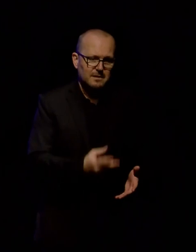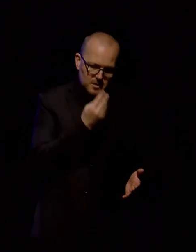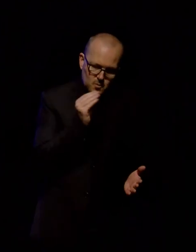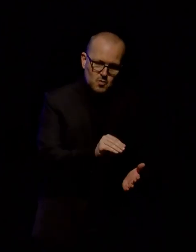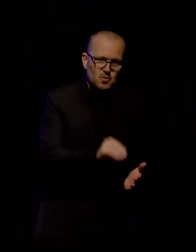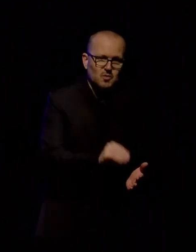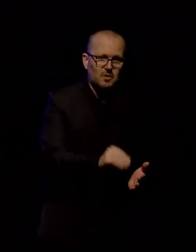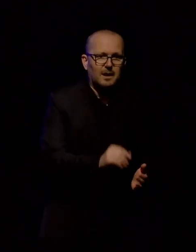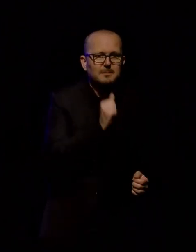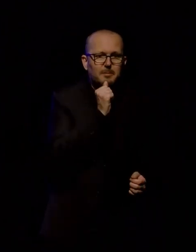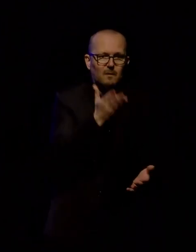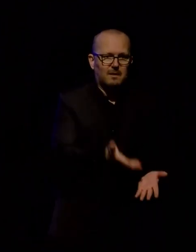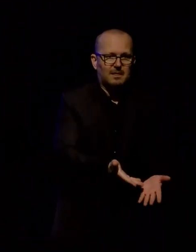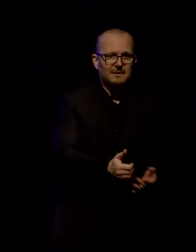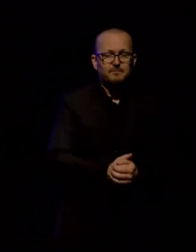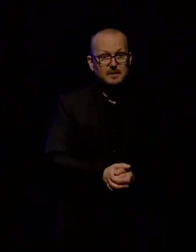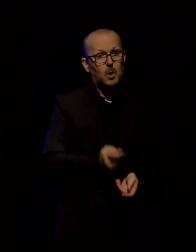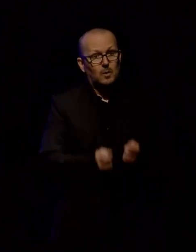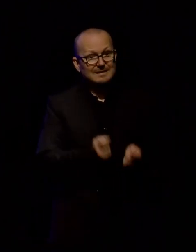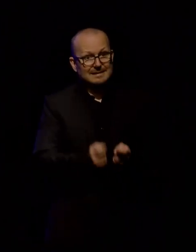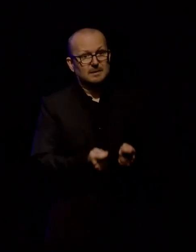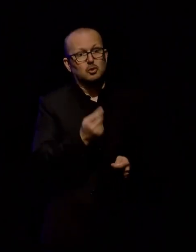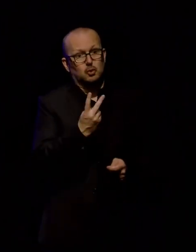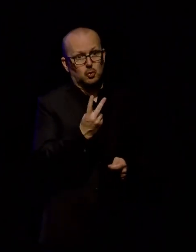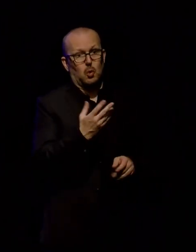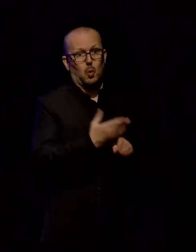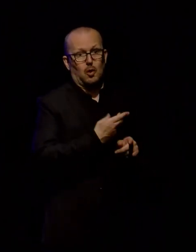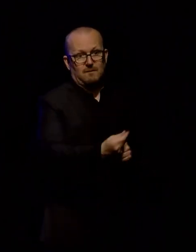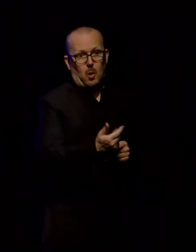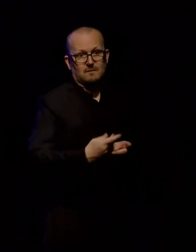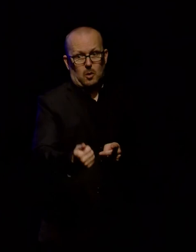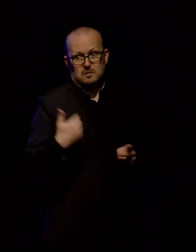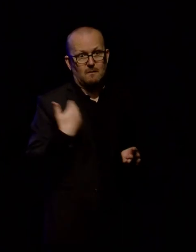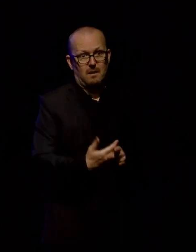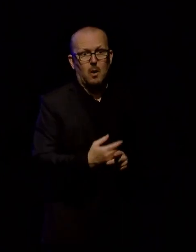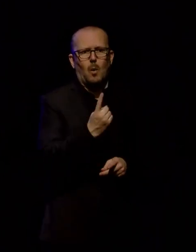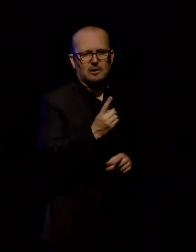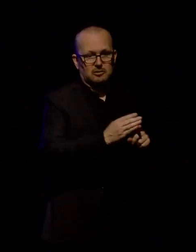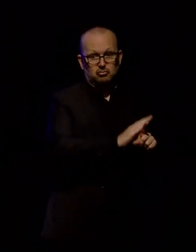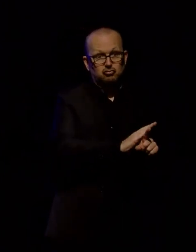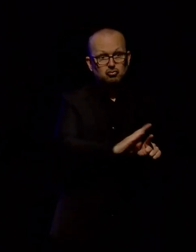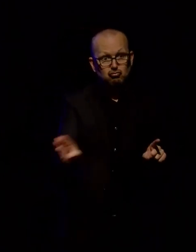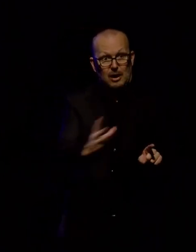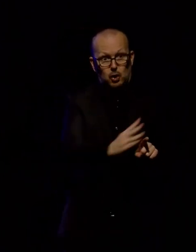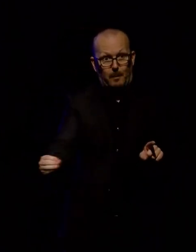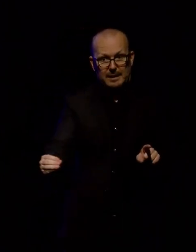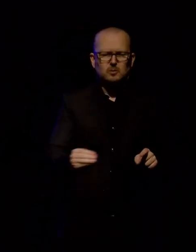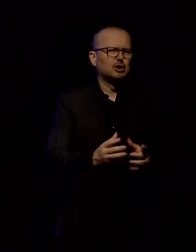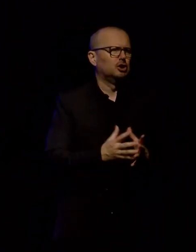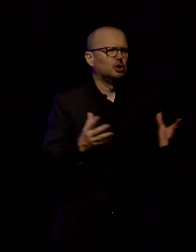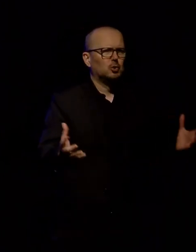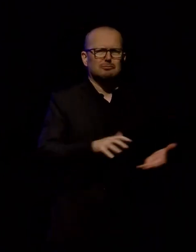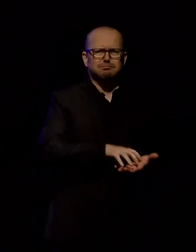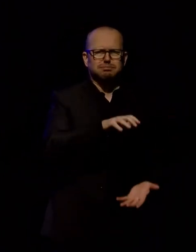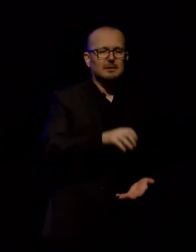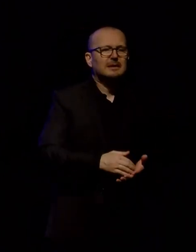It is a beautiful little machine. And we've actually tested two workflows with it, one of which was just a straight copy. Okay, so it was with a giant sample size of six